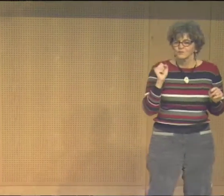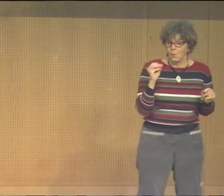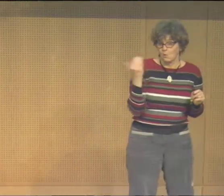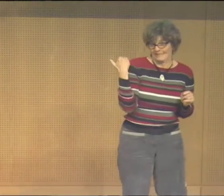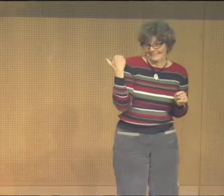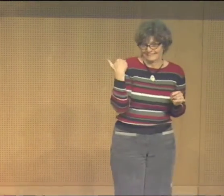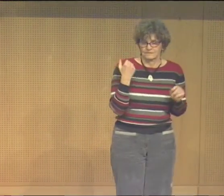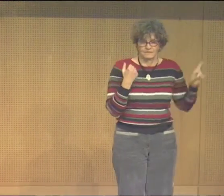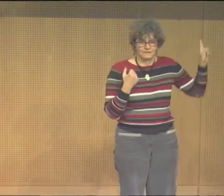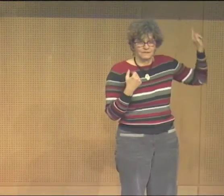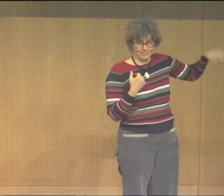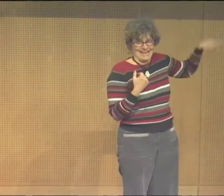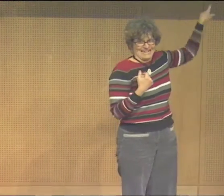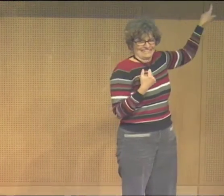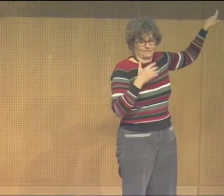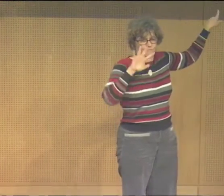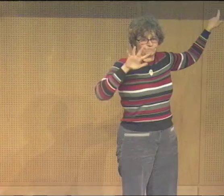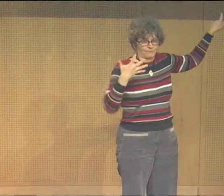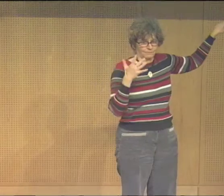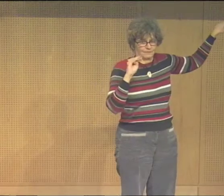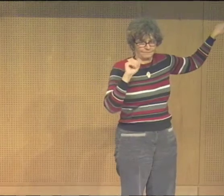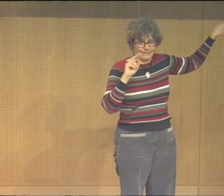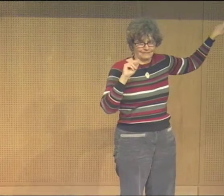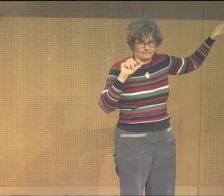than human second class, which is the deaf experience as well.